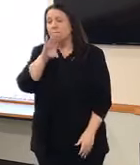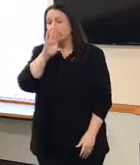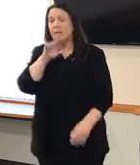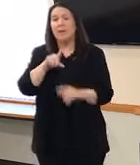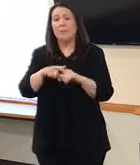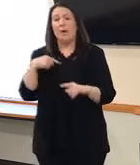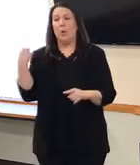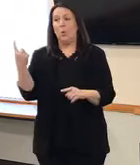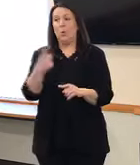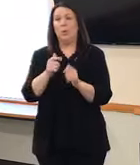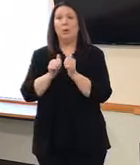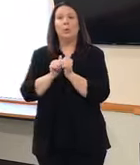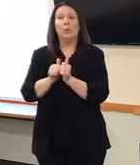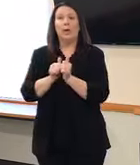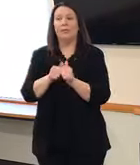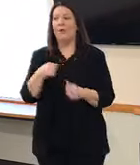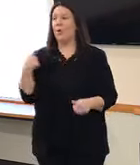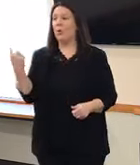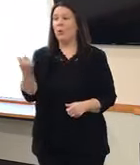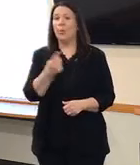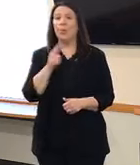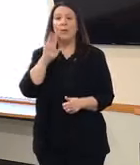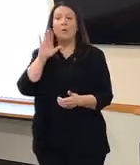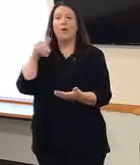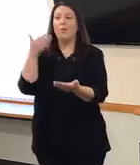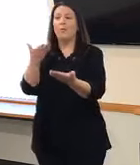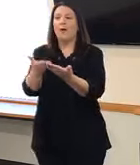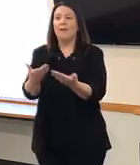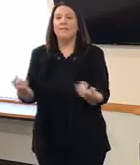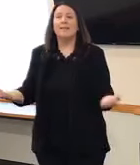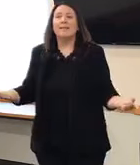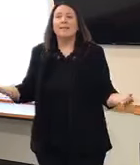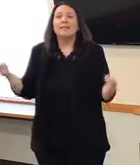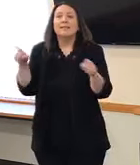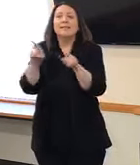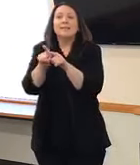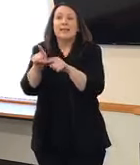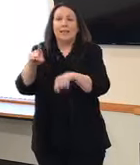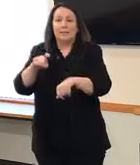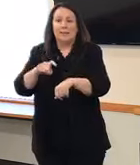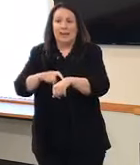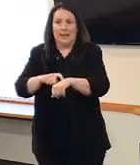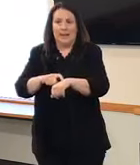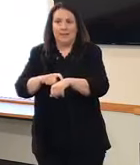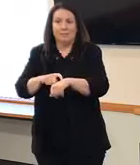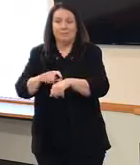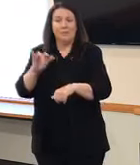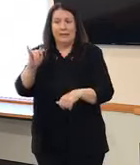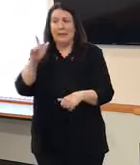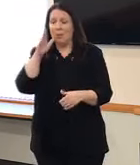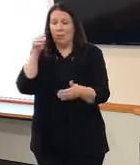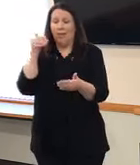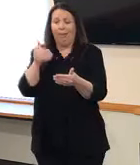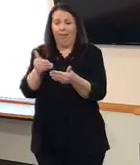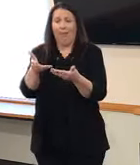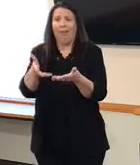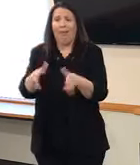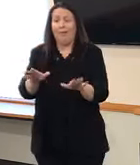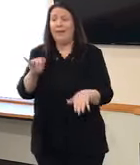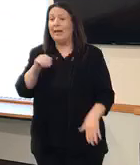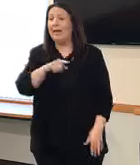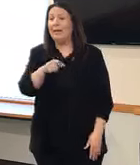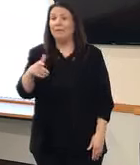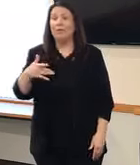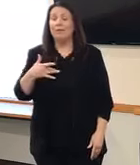We'll all get to the finish line on the same day when this is over. And for goodness sake, if you need